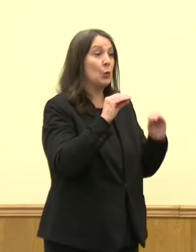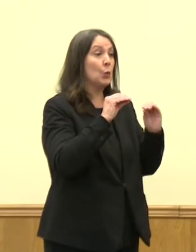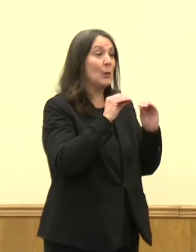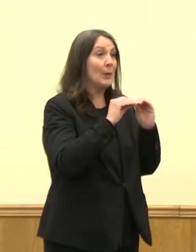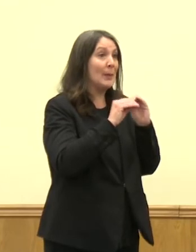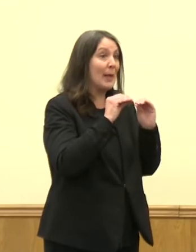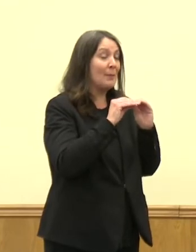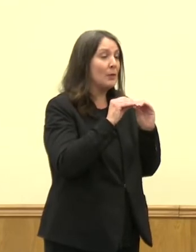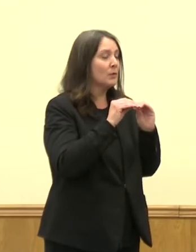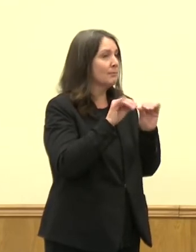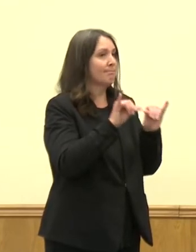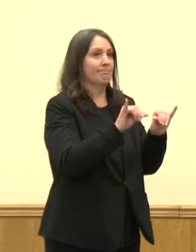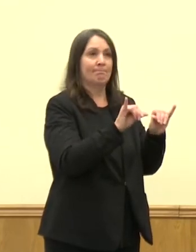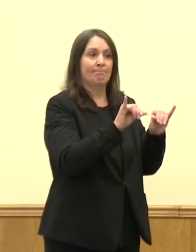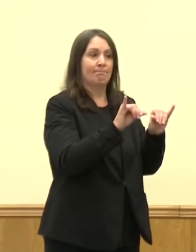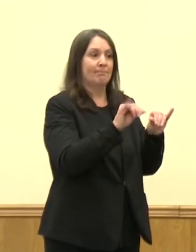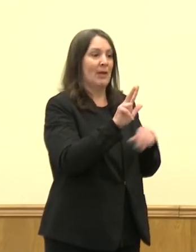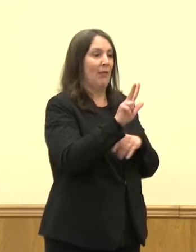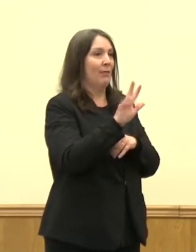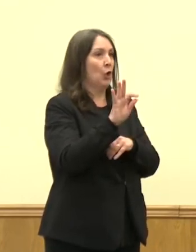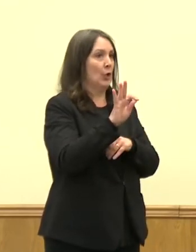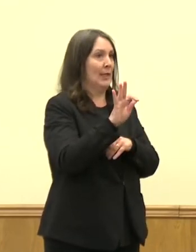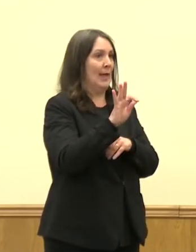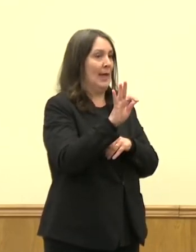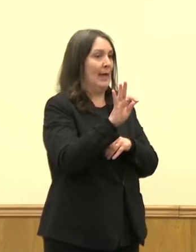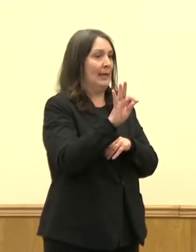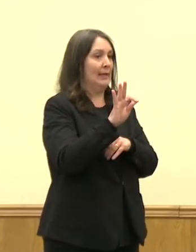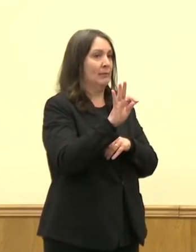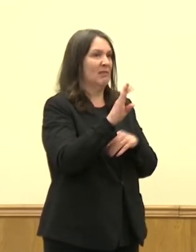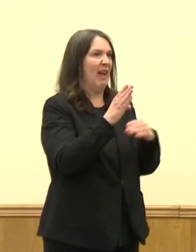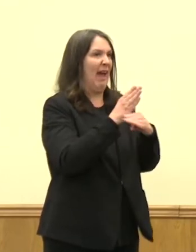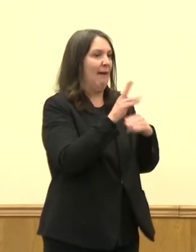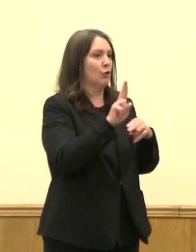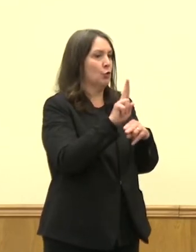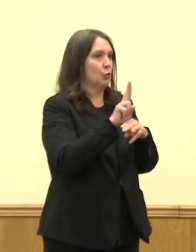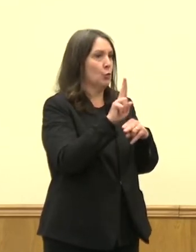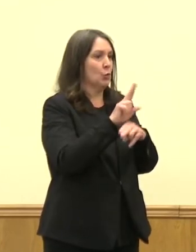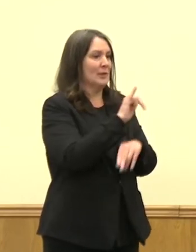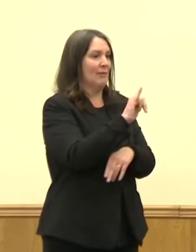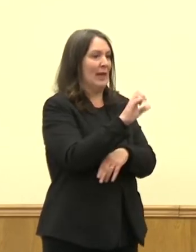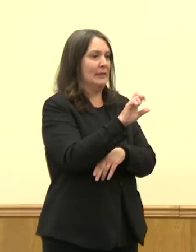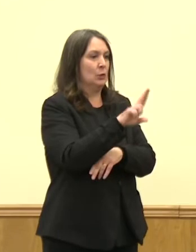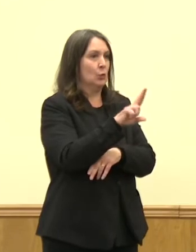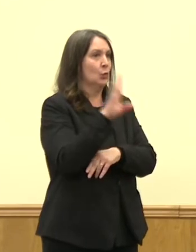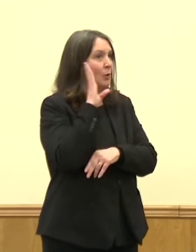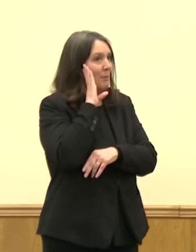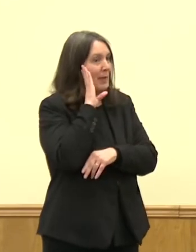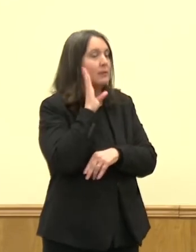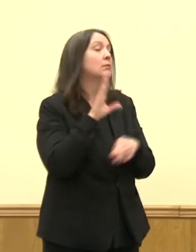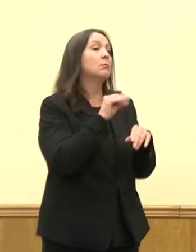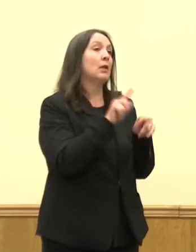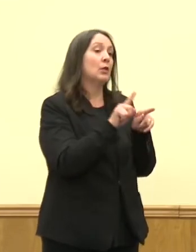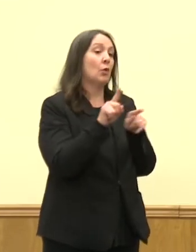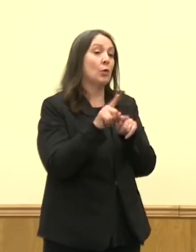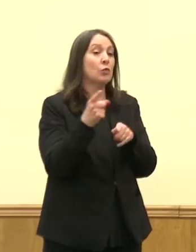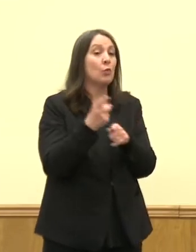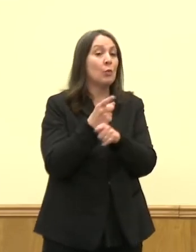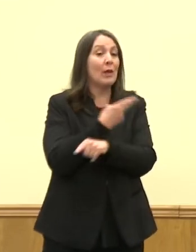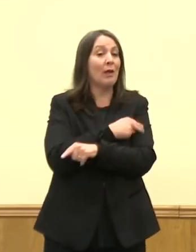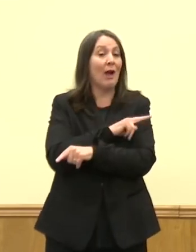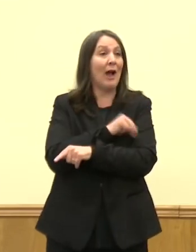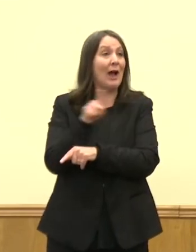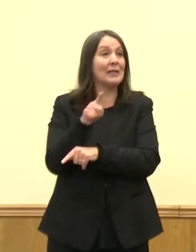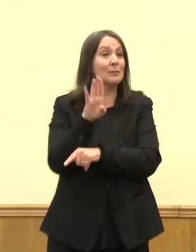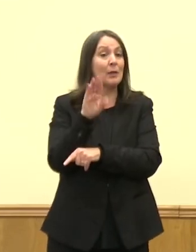unchanged with 39 ICU beds averaging in use each day, and we did see a decrease in our non-ICU beds dropping to